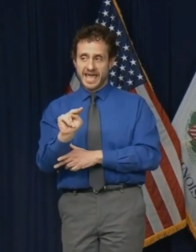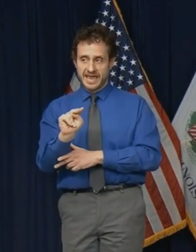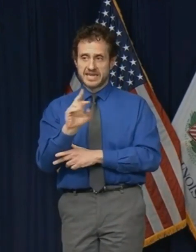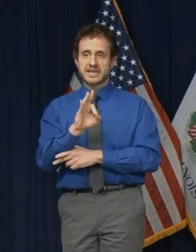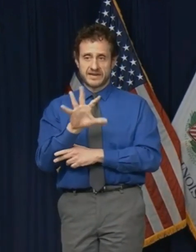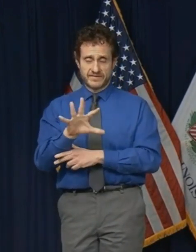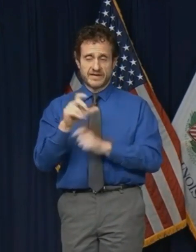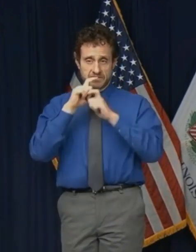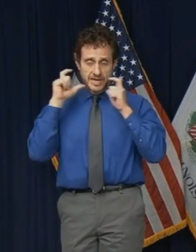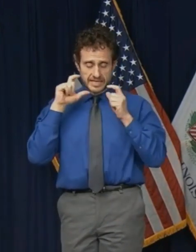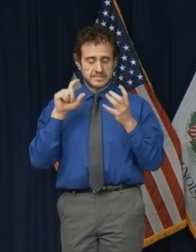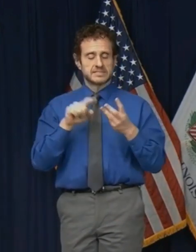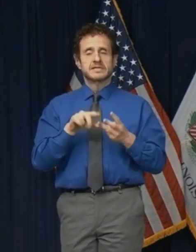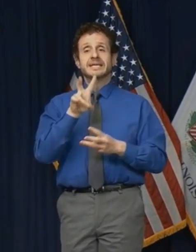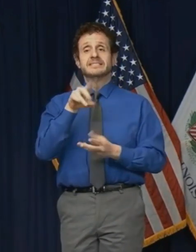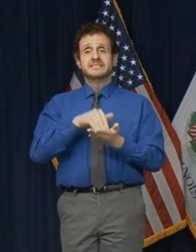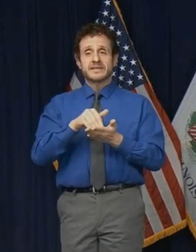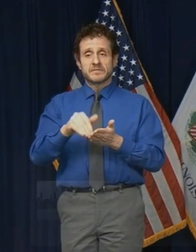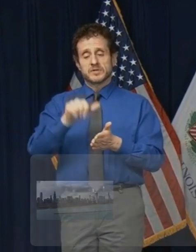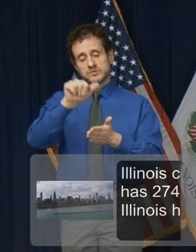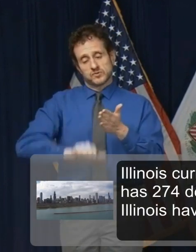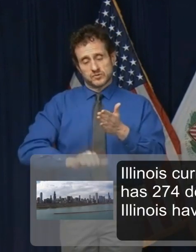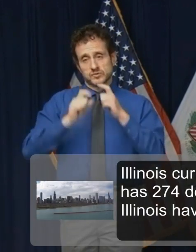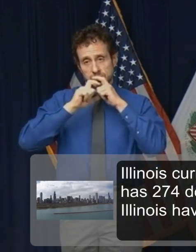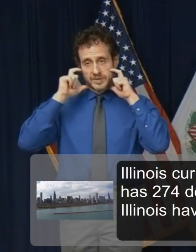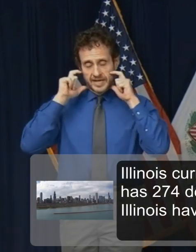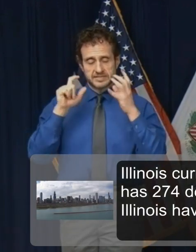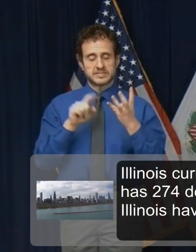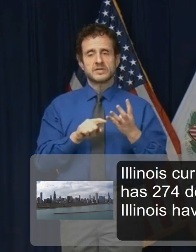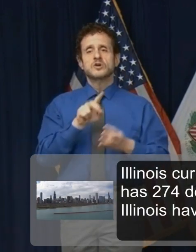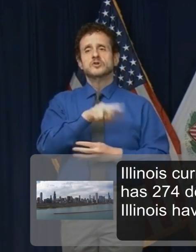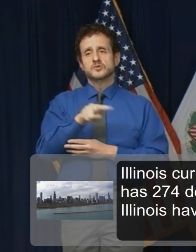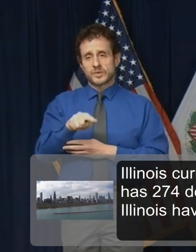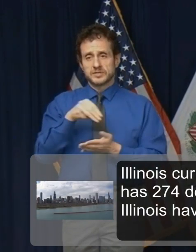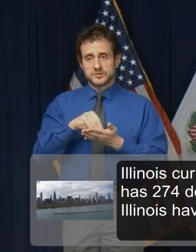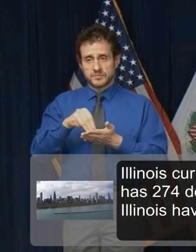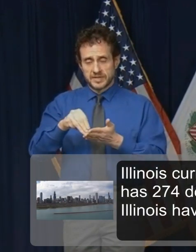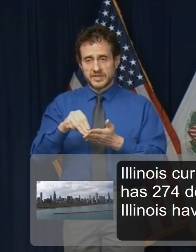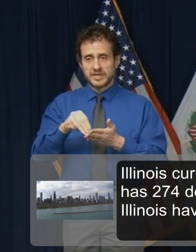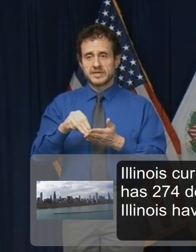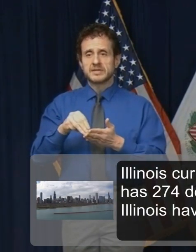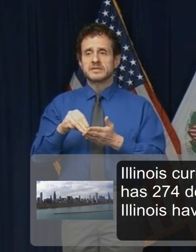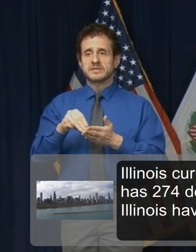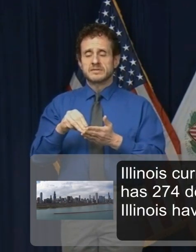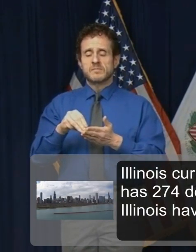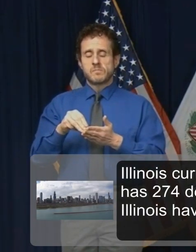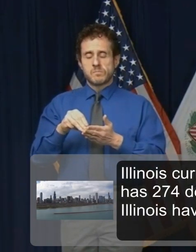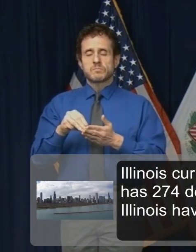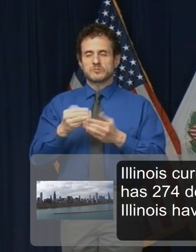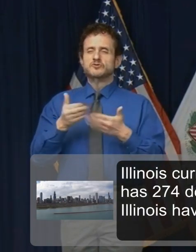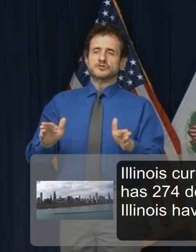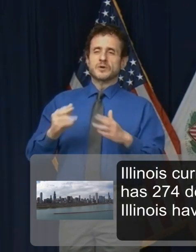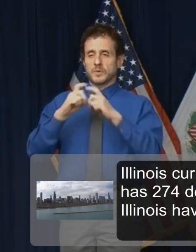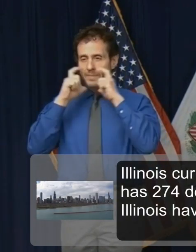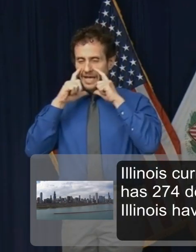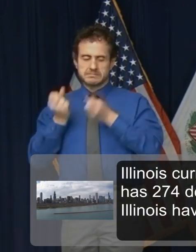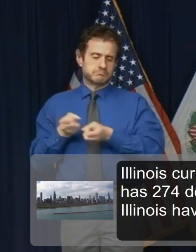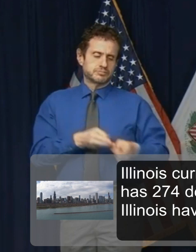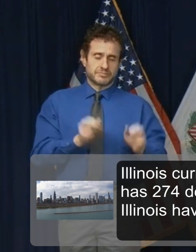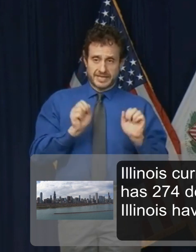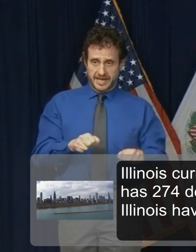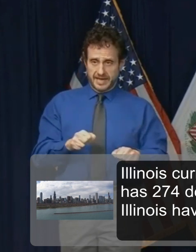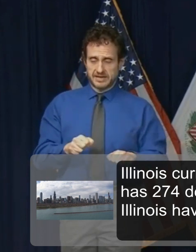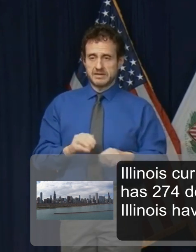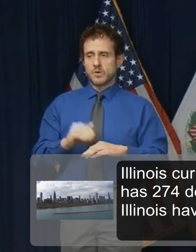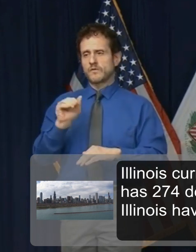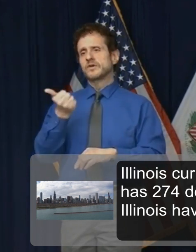masks, 7 million surgical masks, 22 million disposable general use masks, over